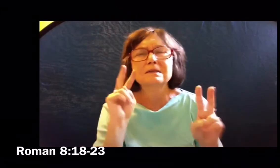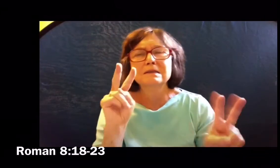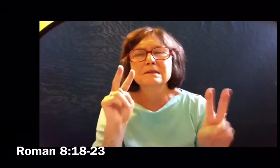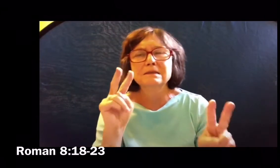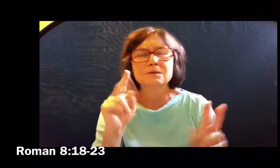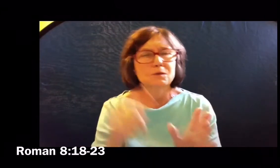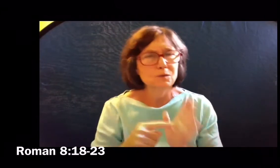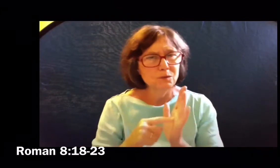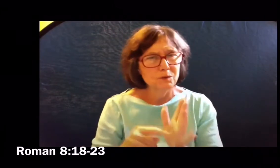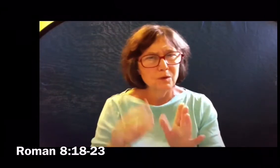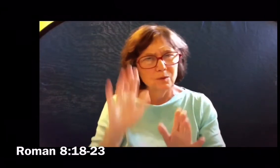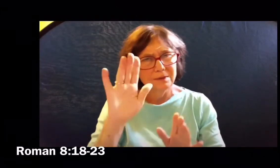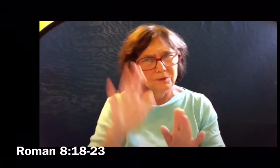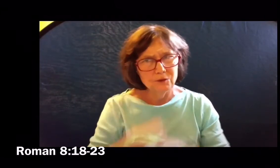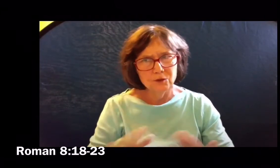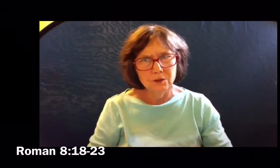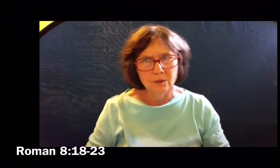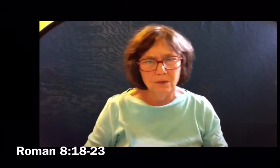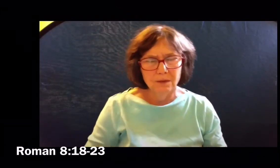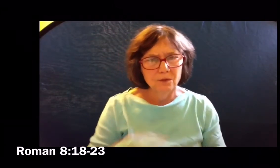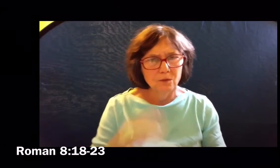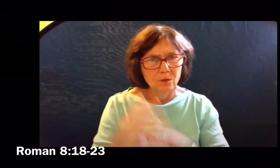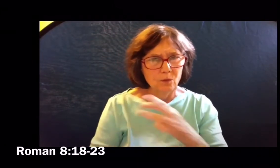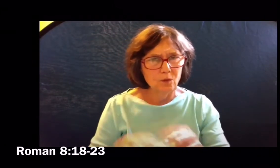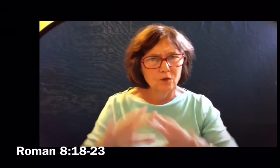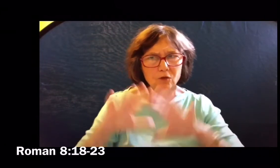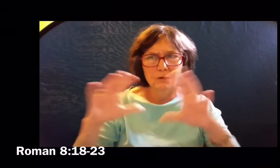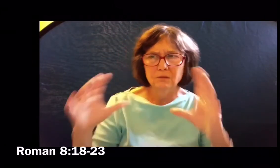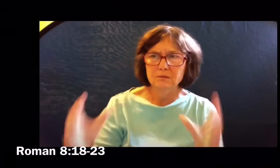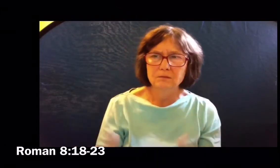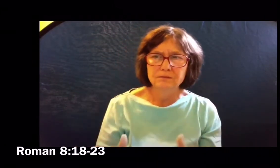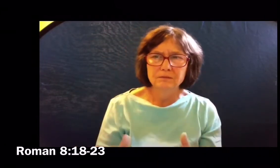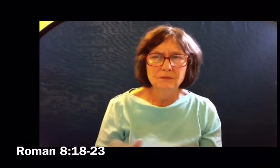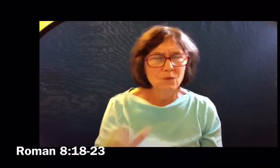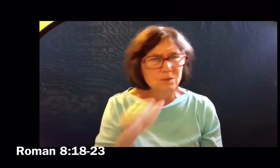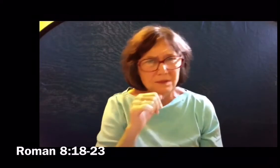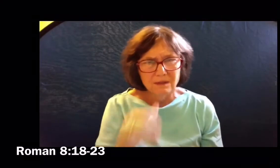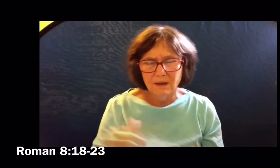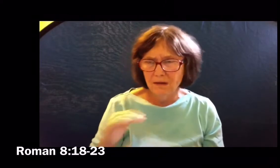eager expectation the revelation of the children of God.